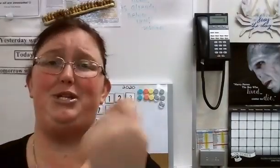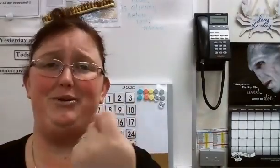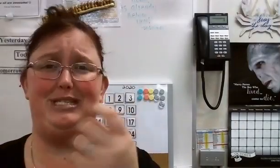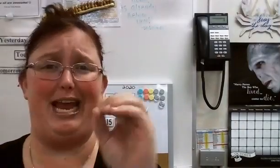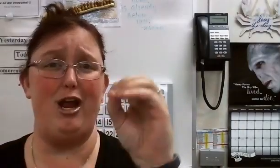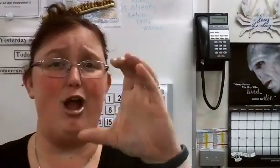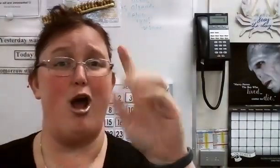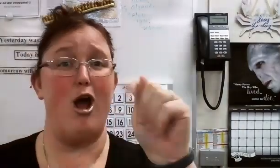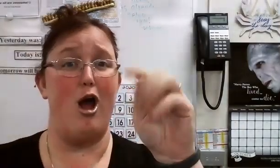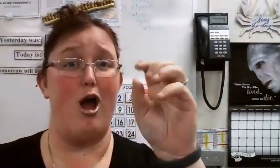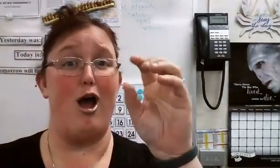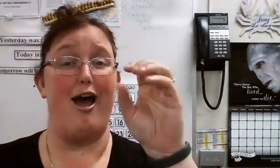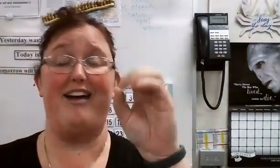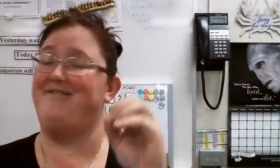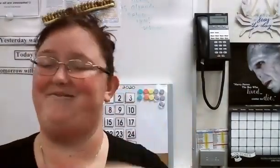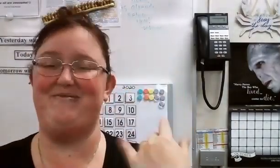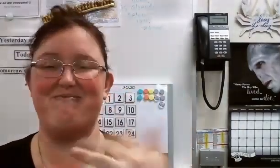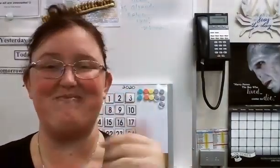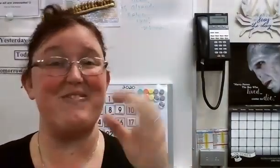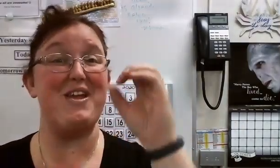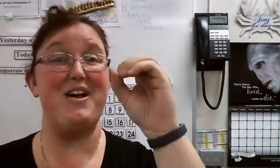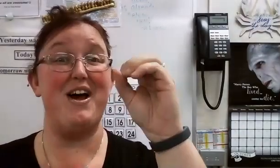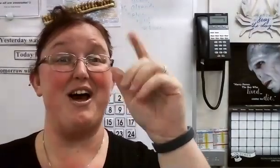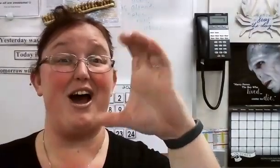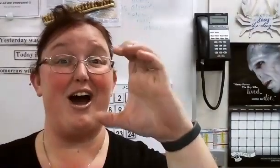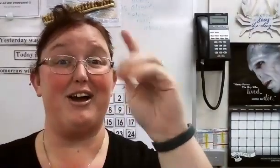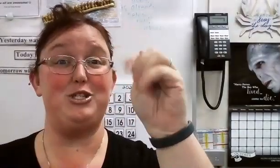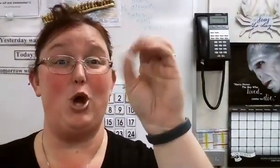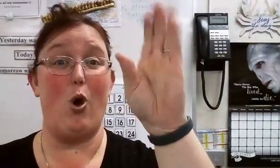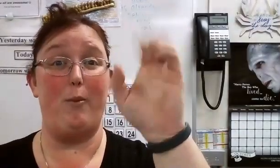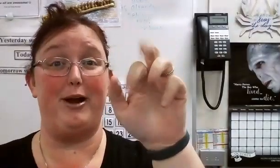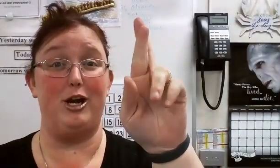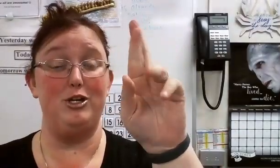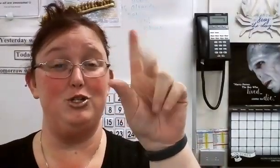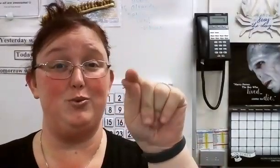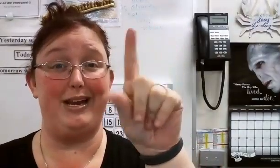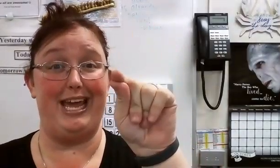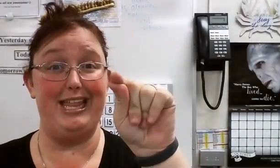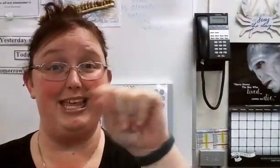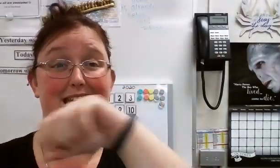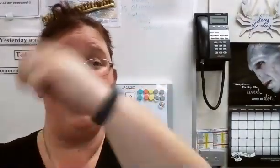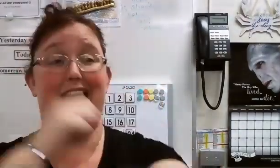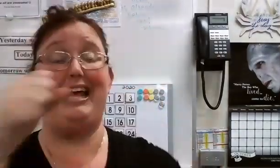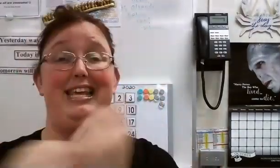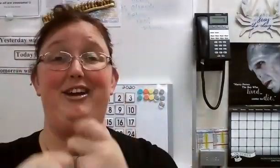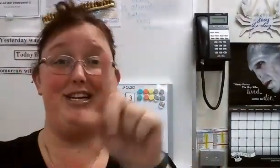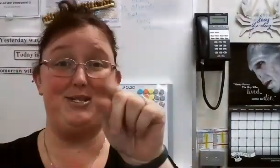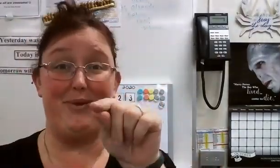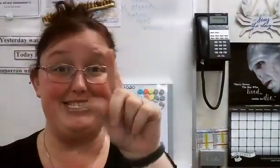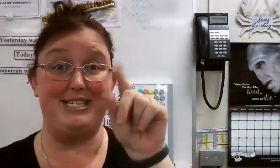Tuesday, October 20th, and the year is 2020.